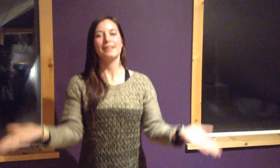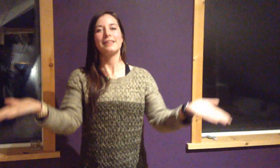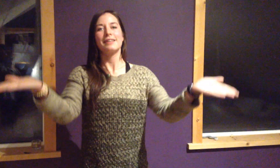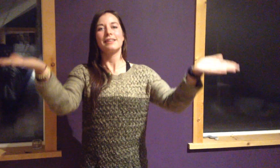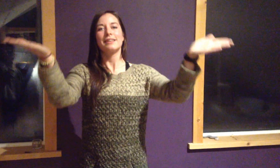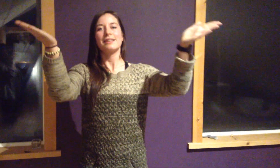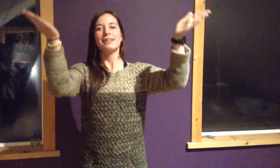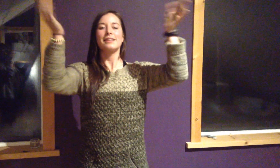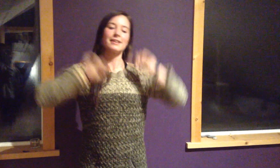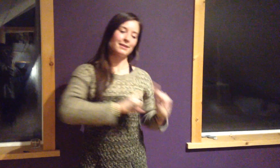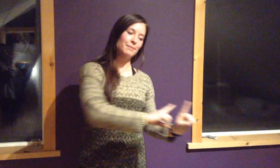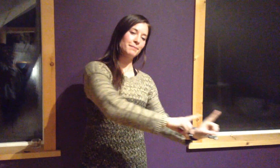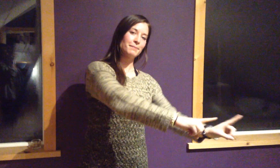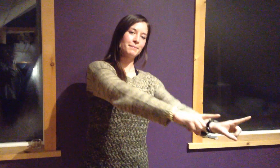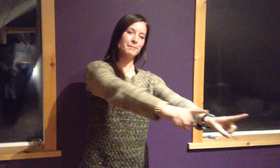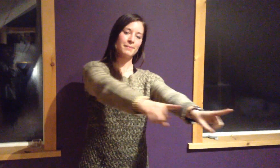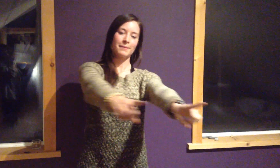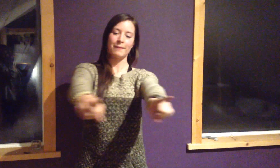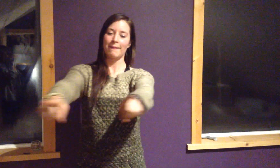I'll meet one another